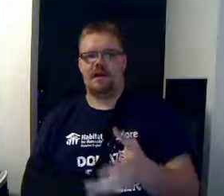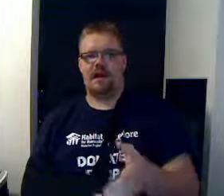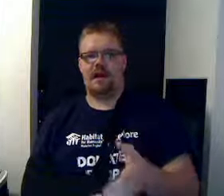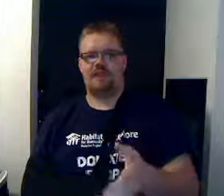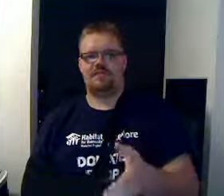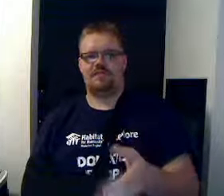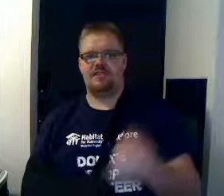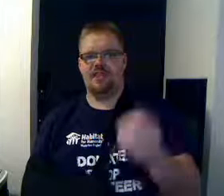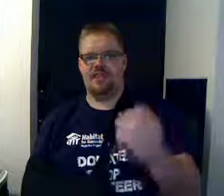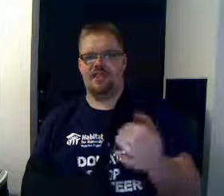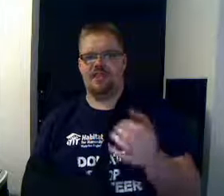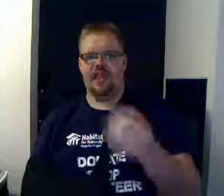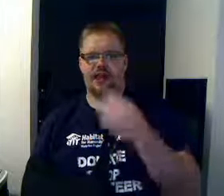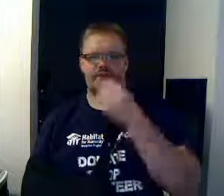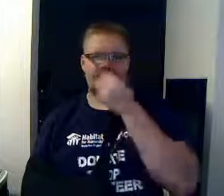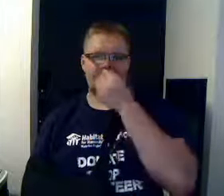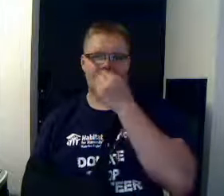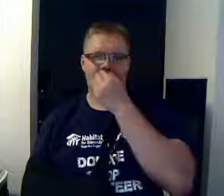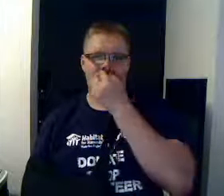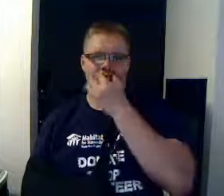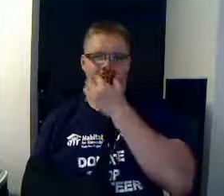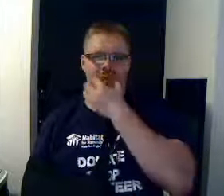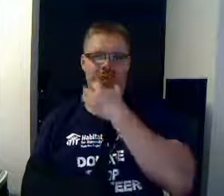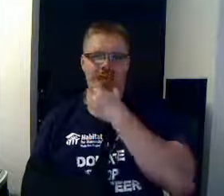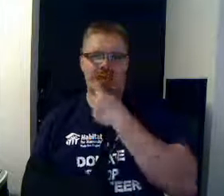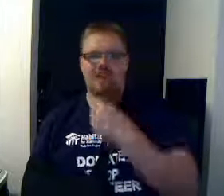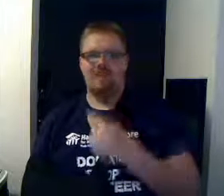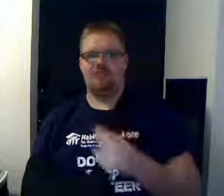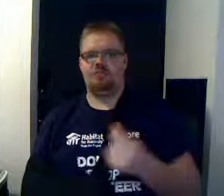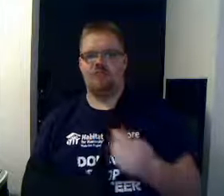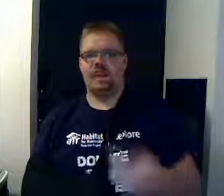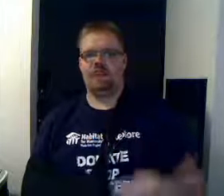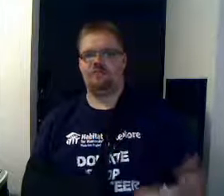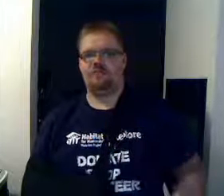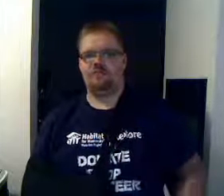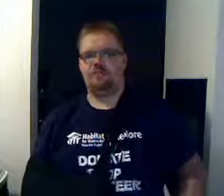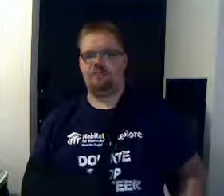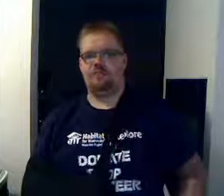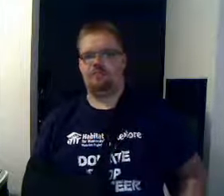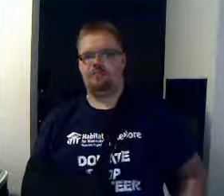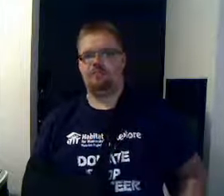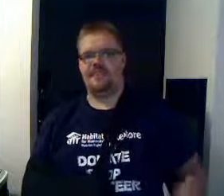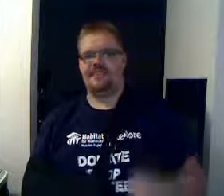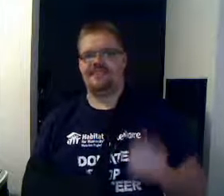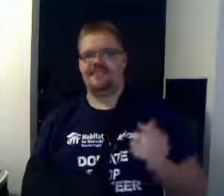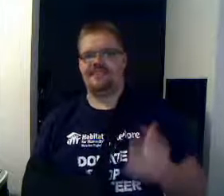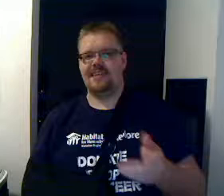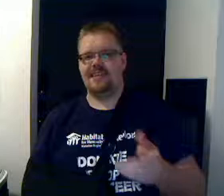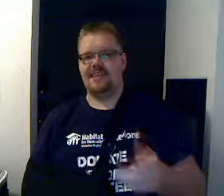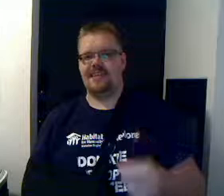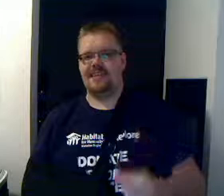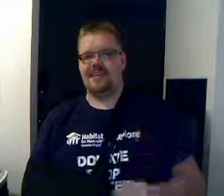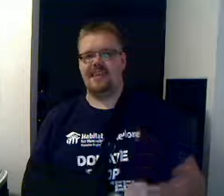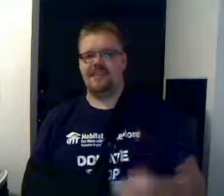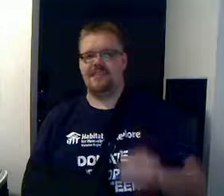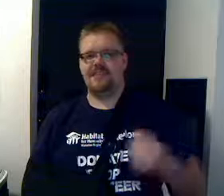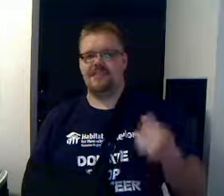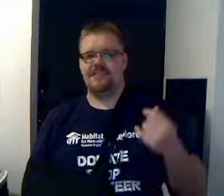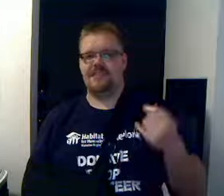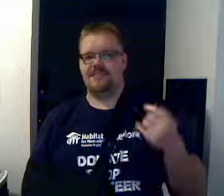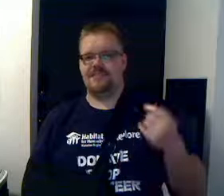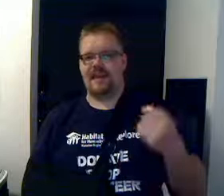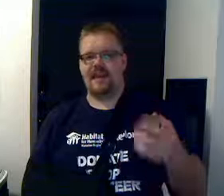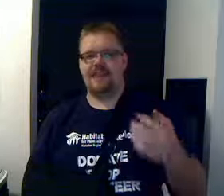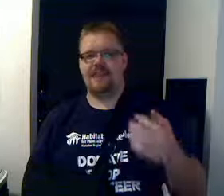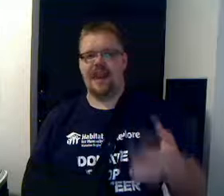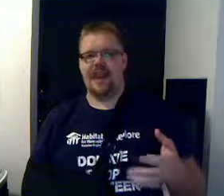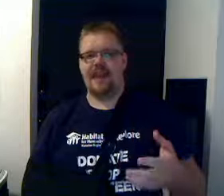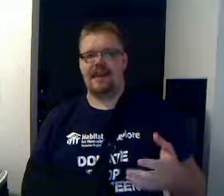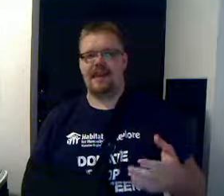counts coming down south, and their reign of destruction. We'll get to see these big, bad